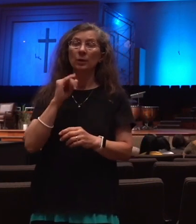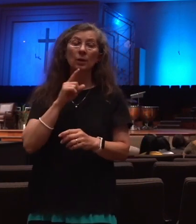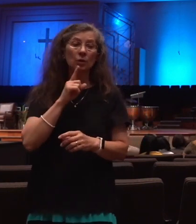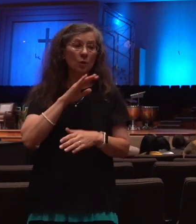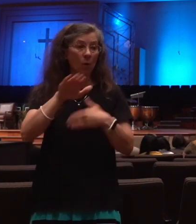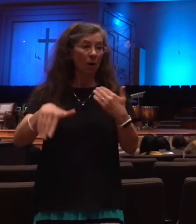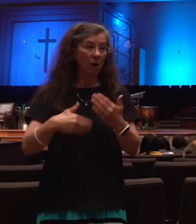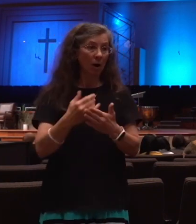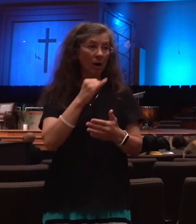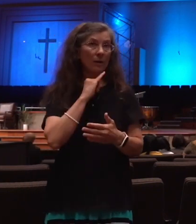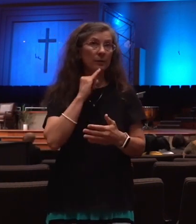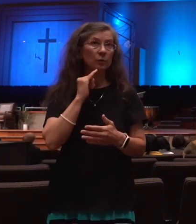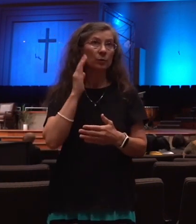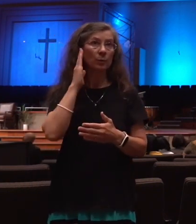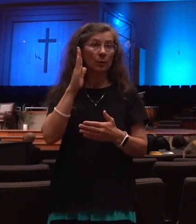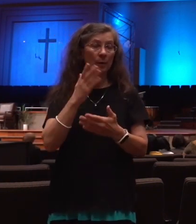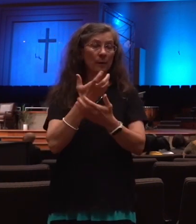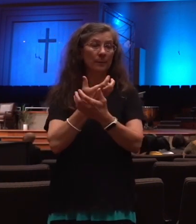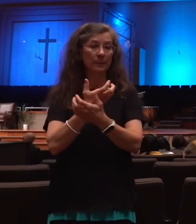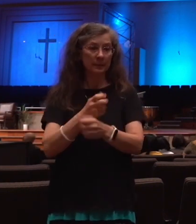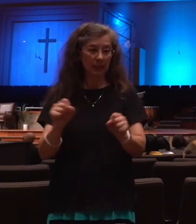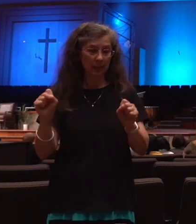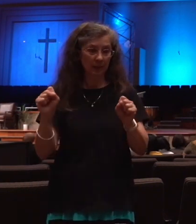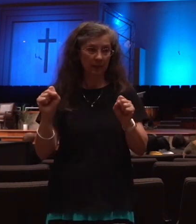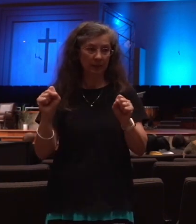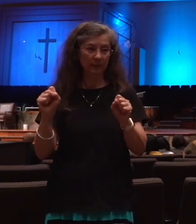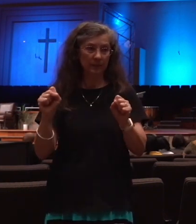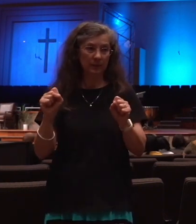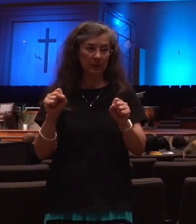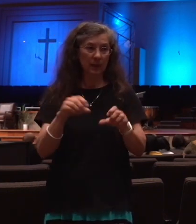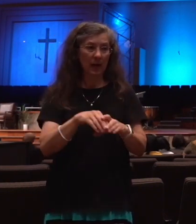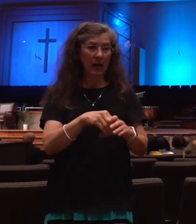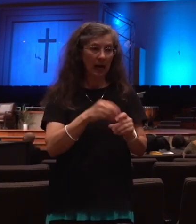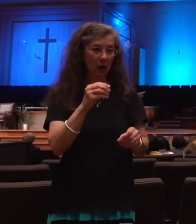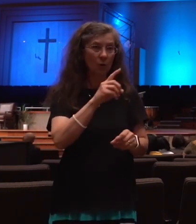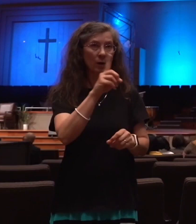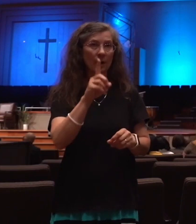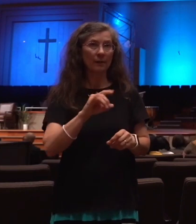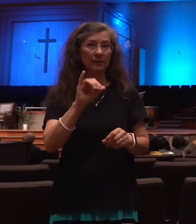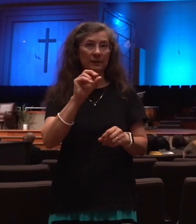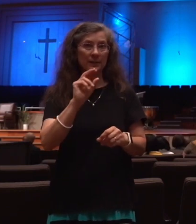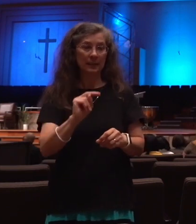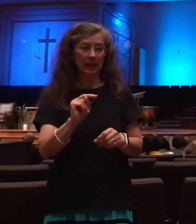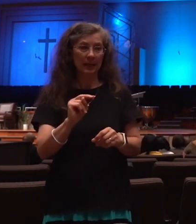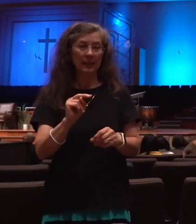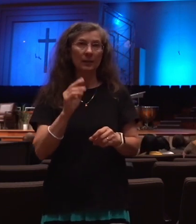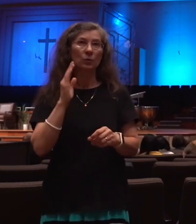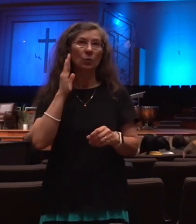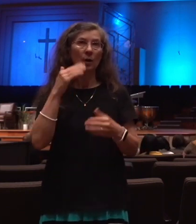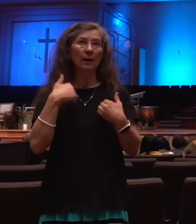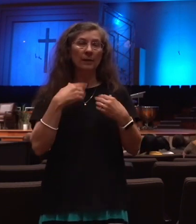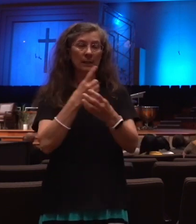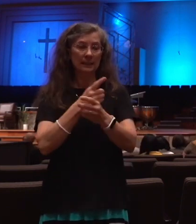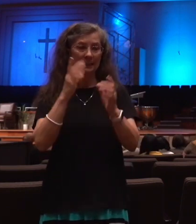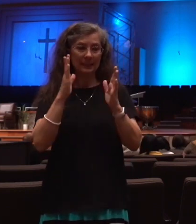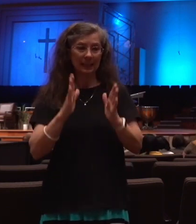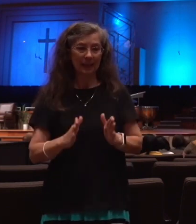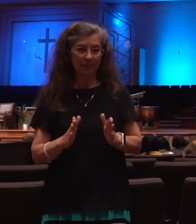be saved, as it is written, there shall come out of Zion the deliverer, and shall turn away ungodliness from Jacob.